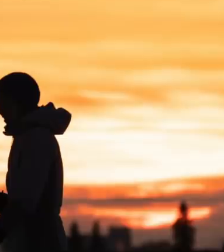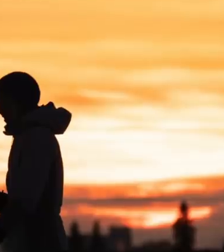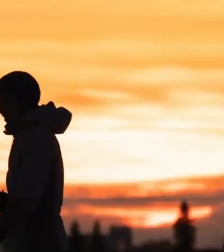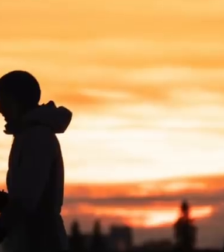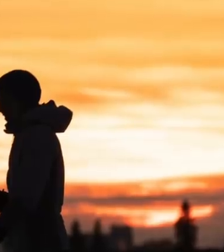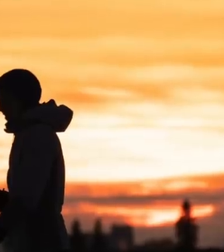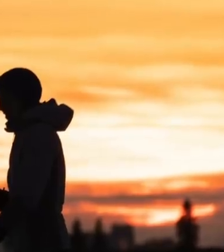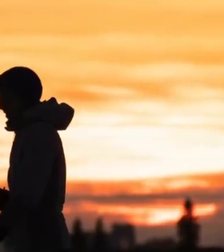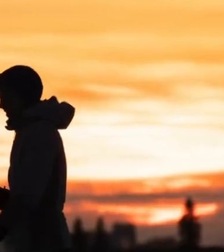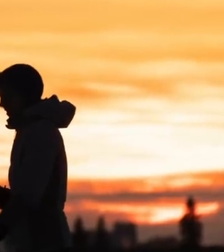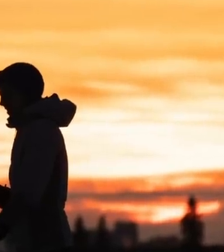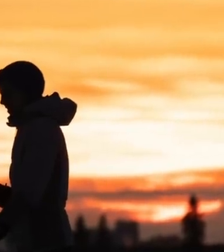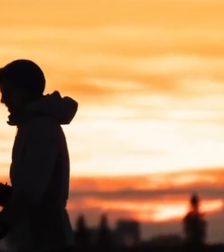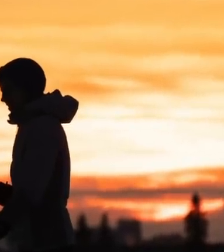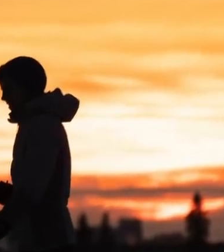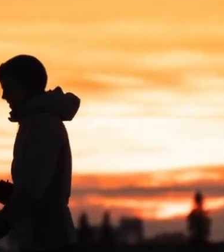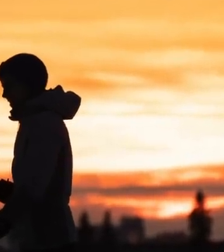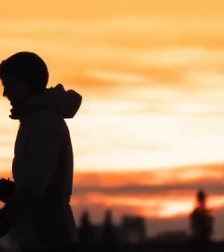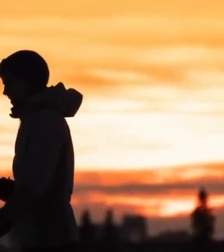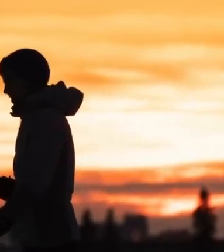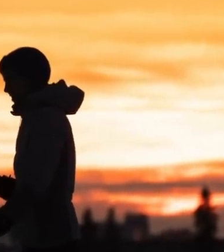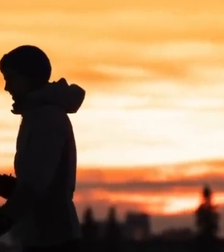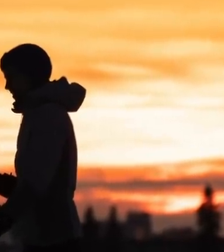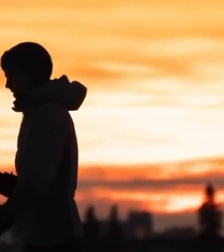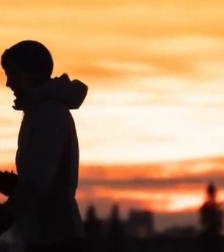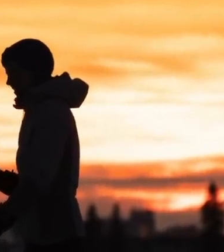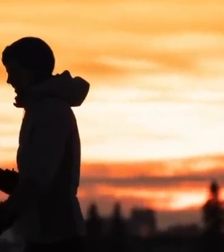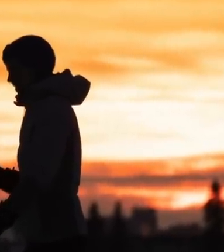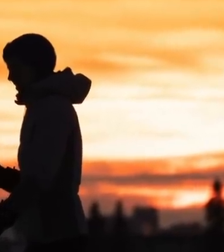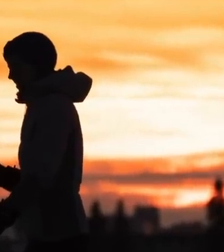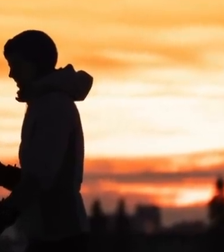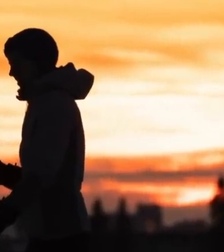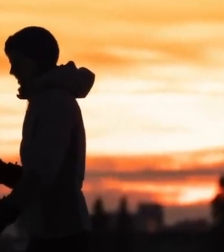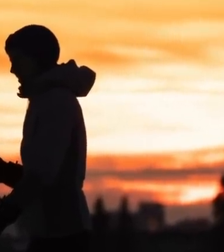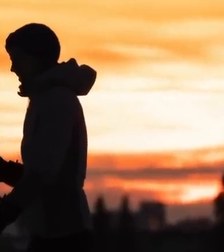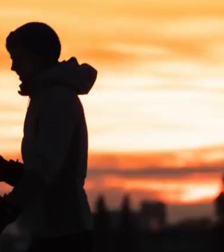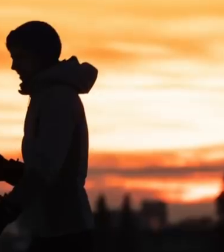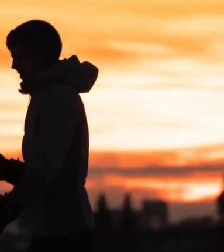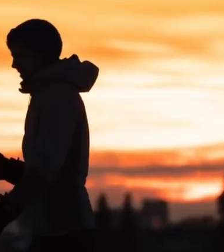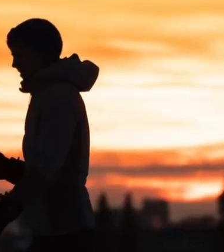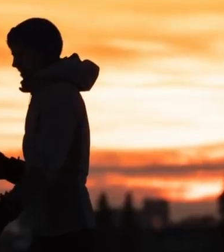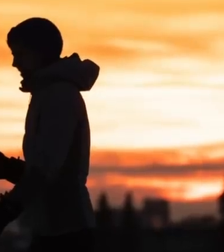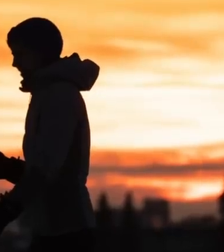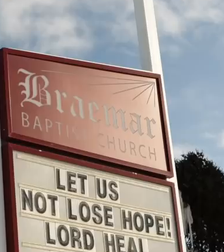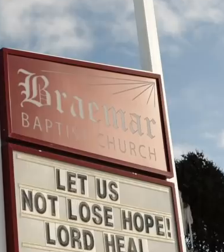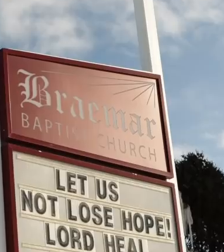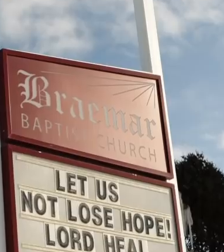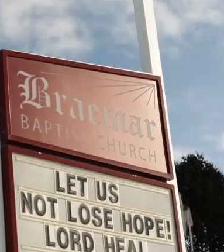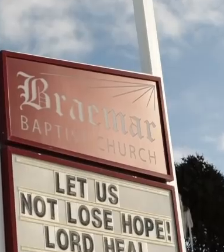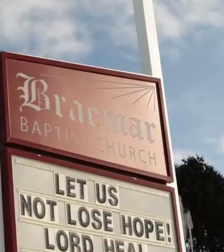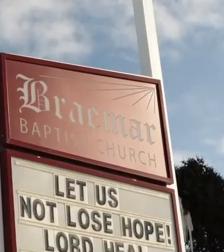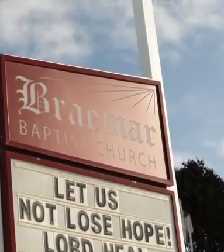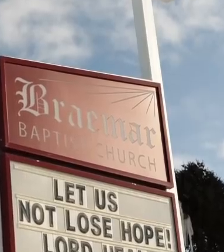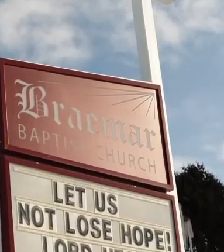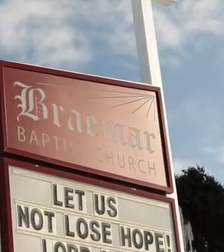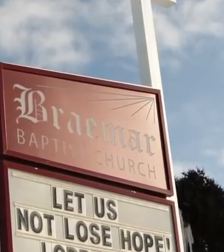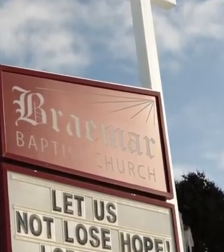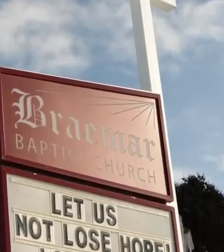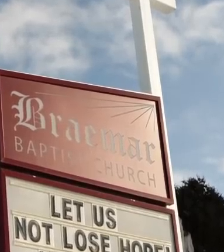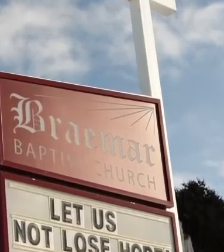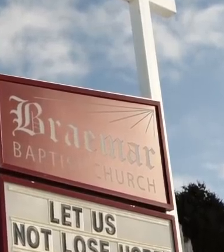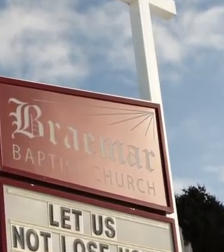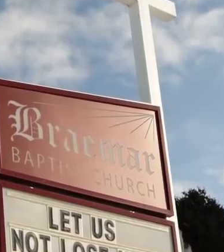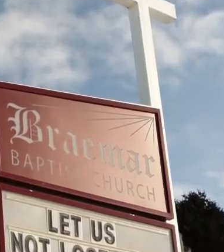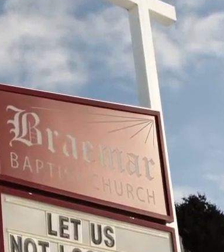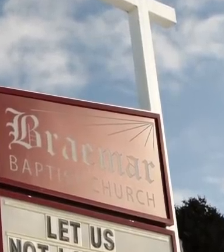EAS, the Emergency Alert System, to ensure all Albertans are aware of these requirements. Now turning to places